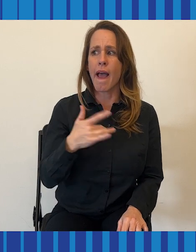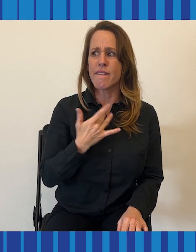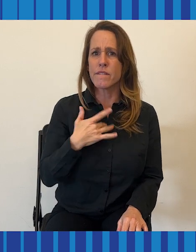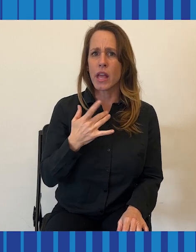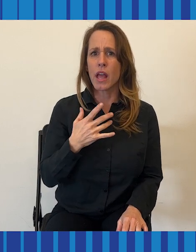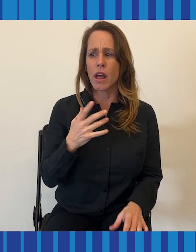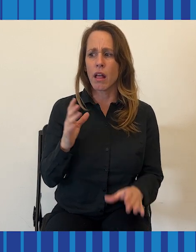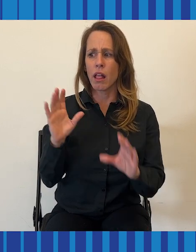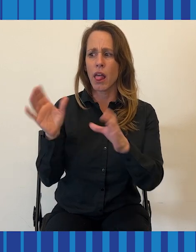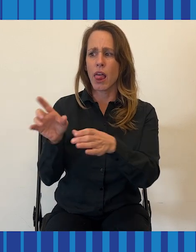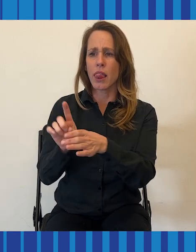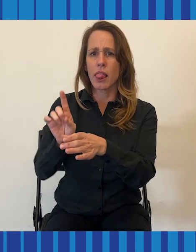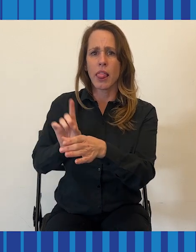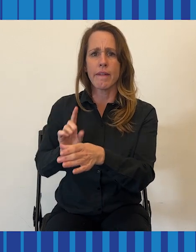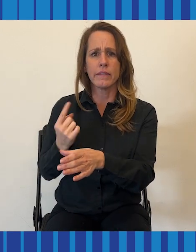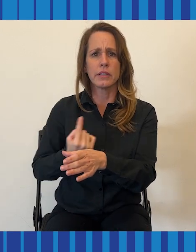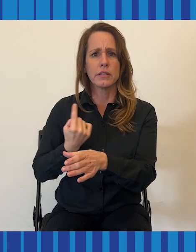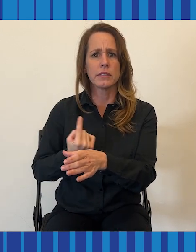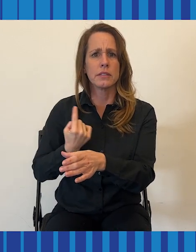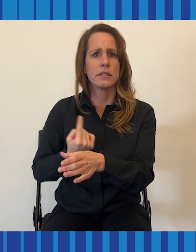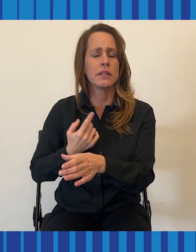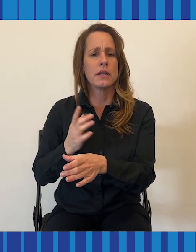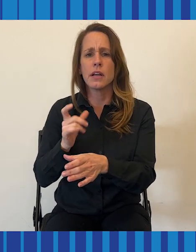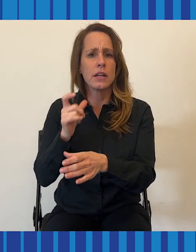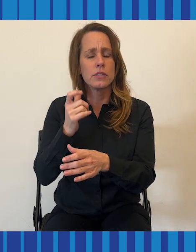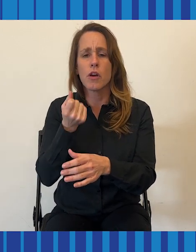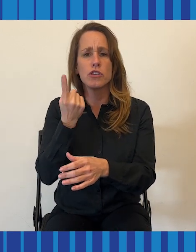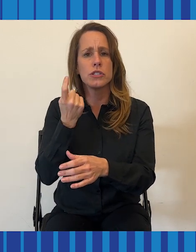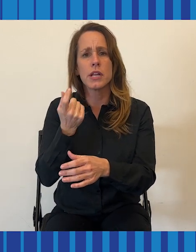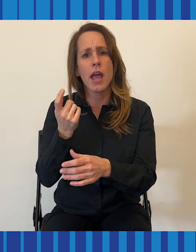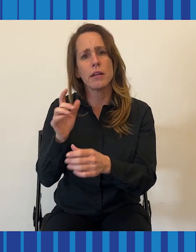the conversation. And it happens all the time.